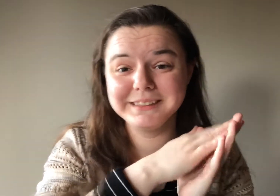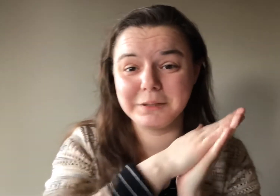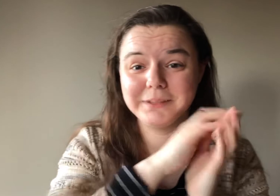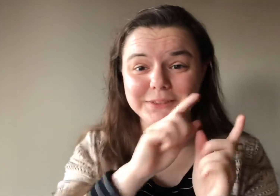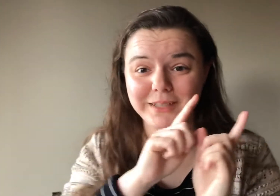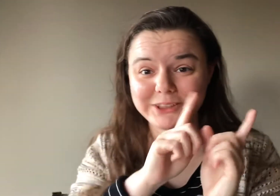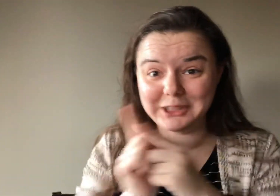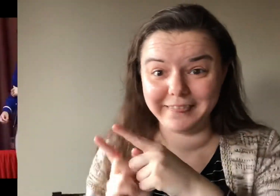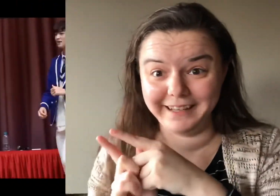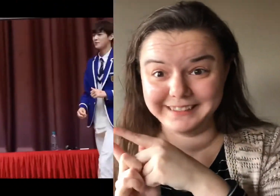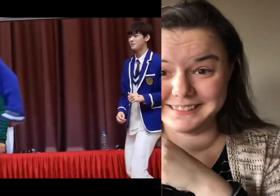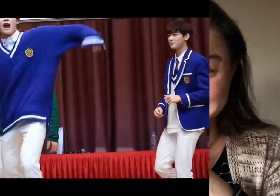please watch that.